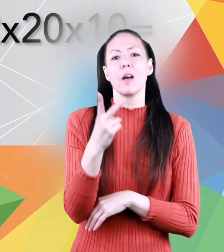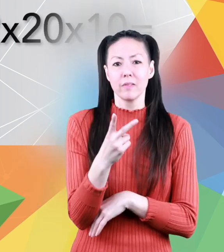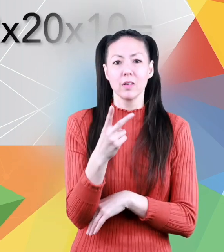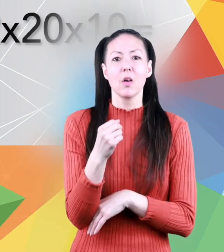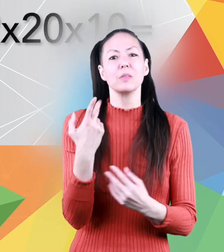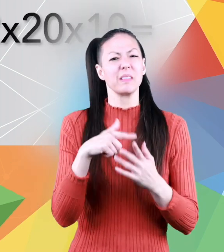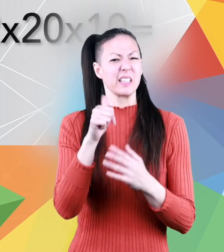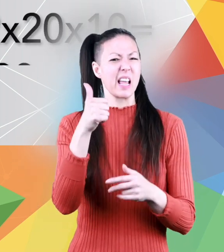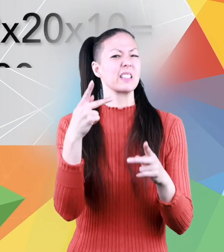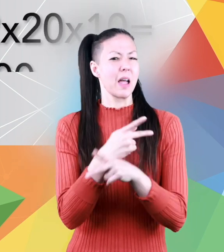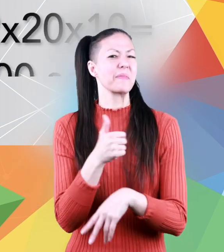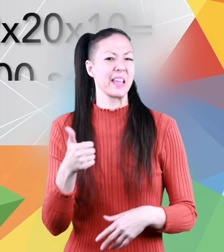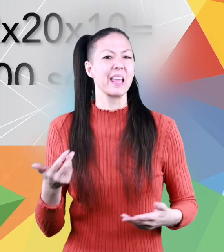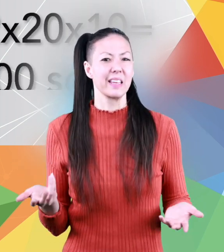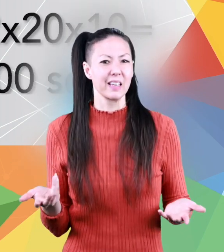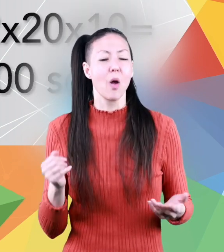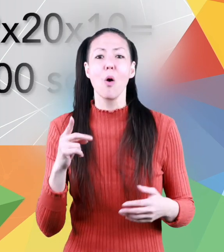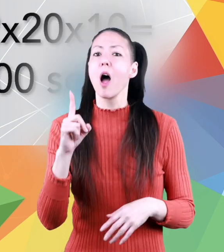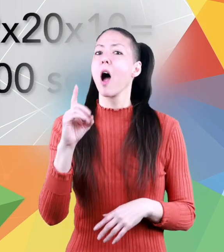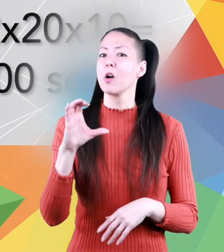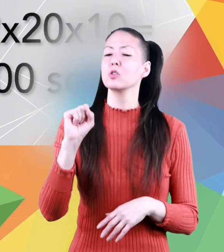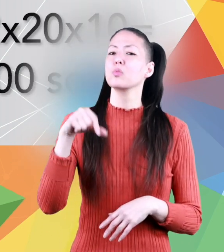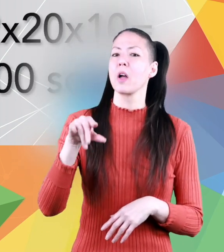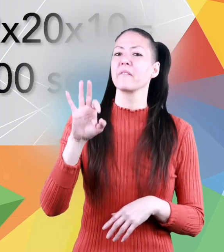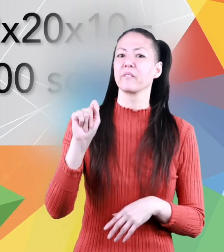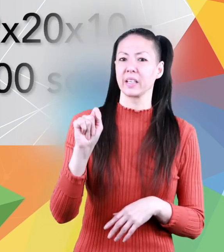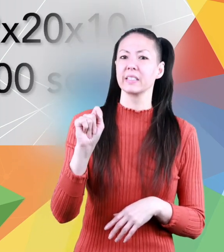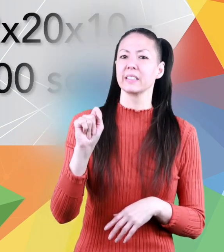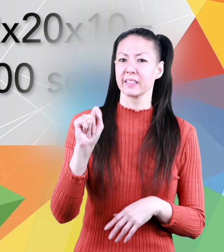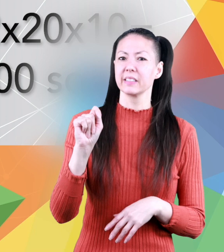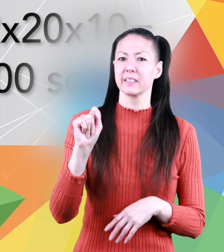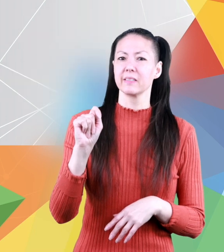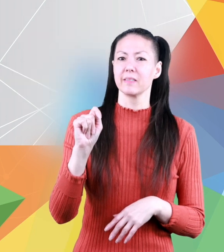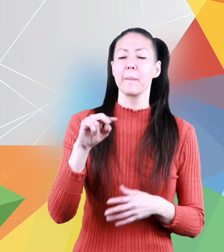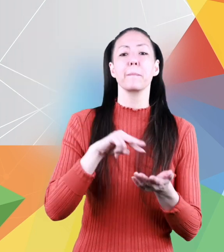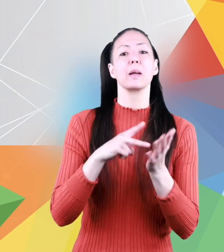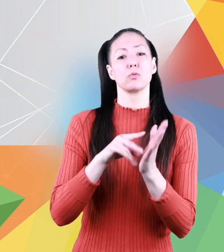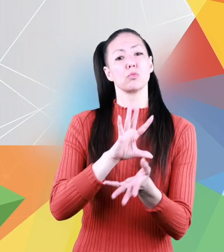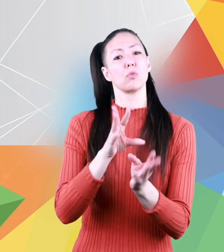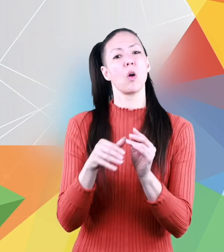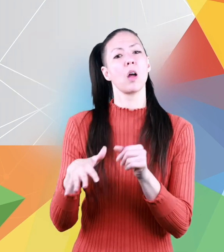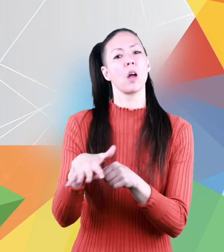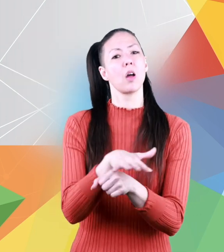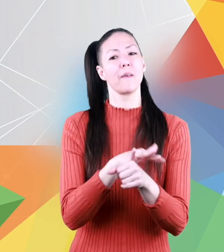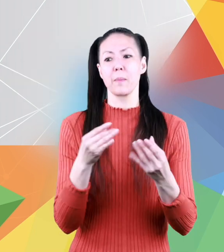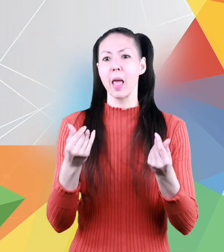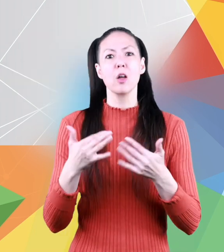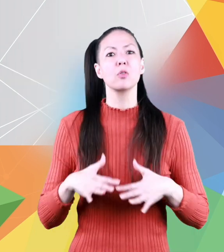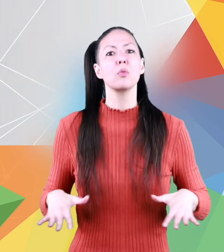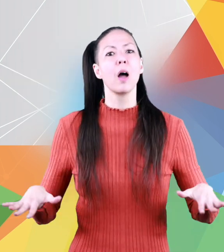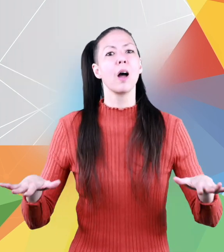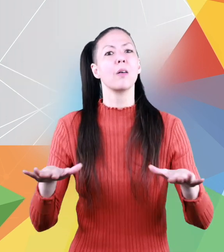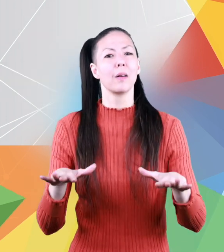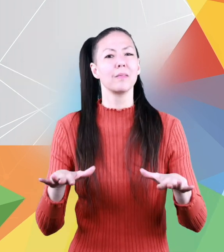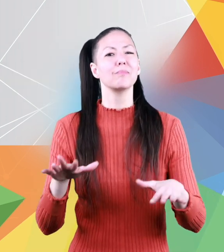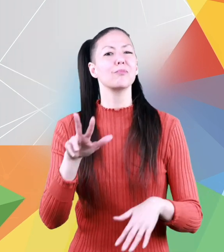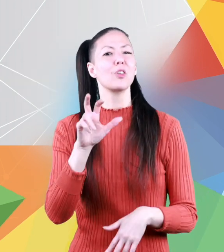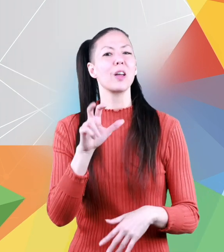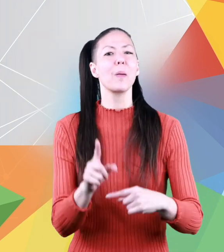which is 10 times 10 or 100 square feet that means the total area of this playground is 300